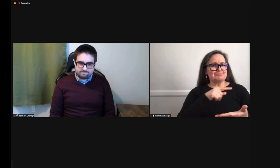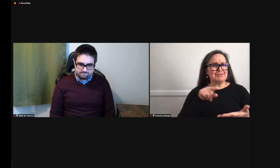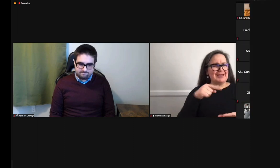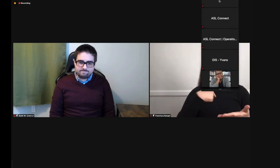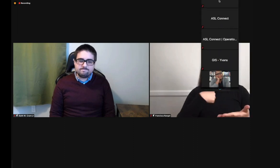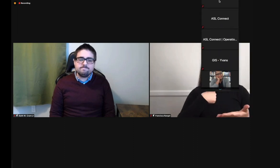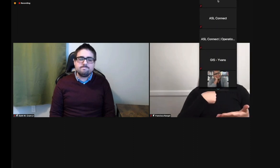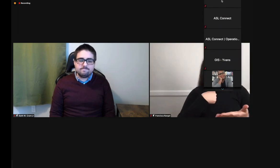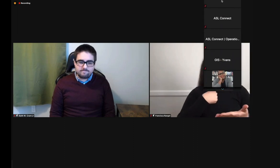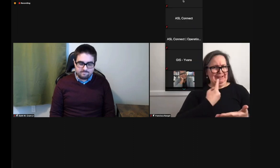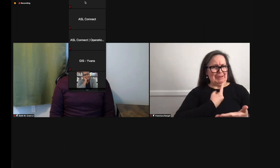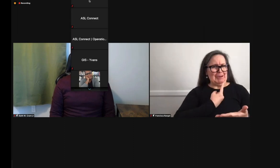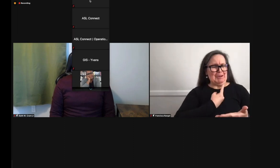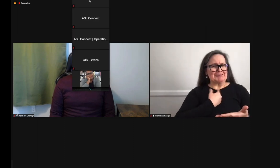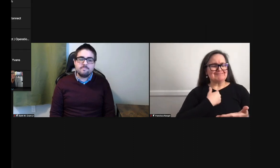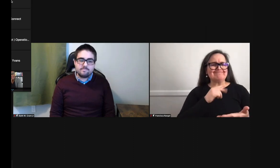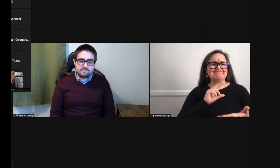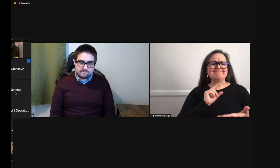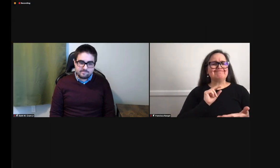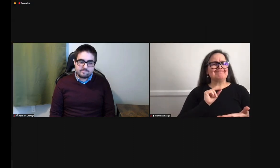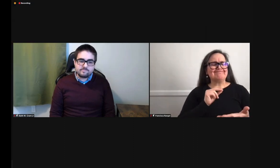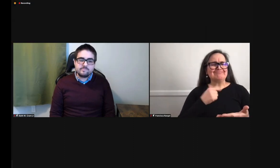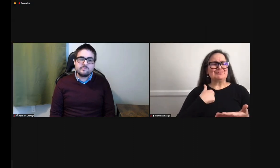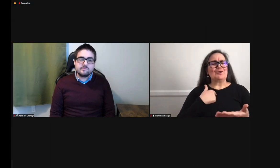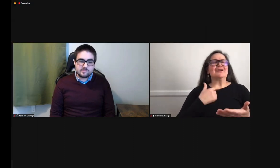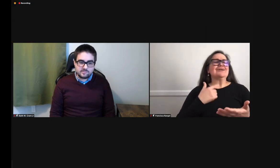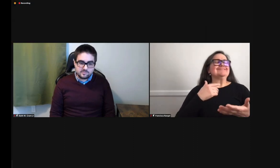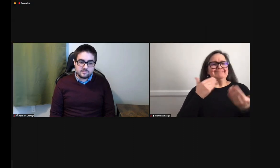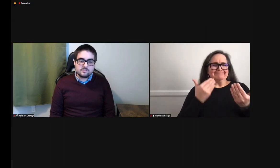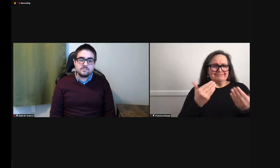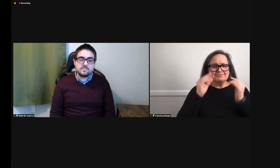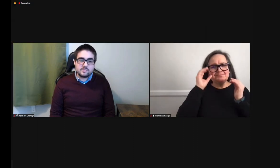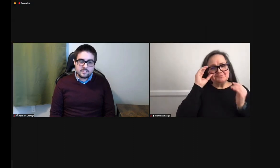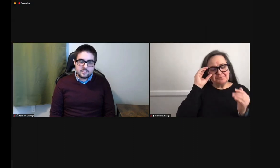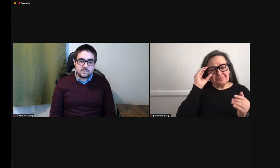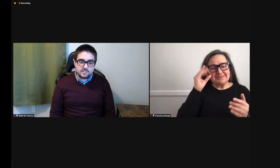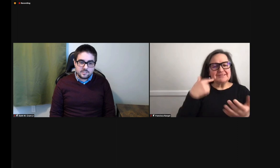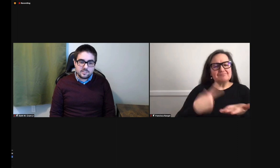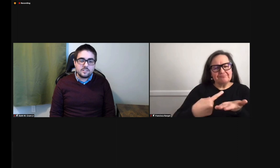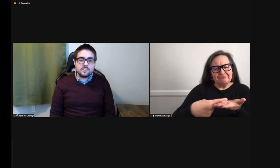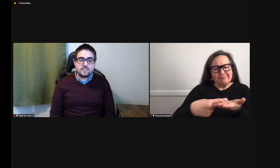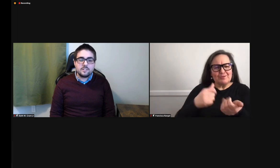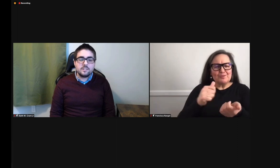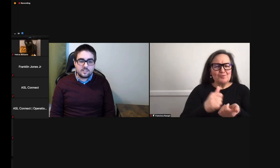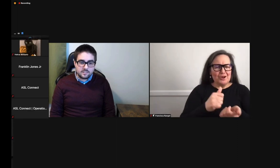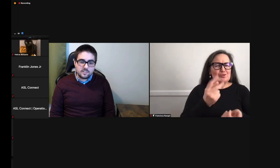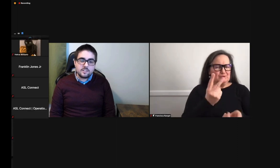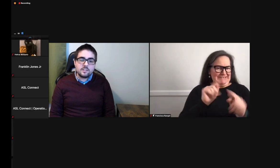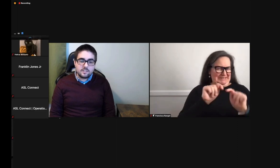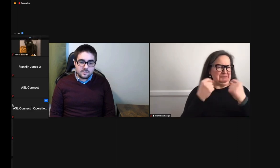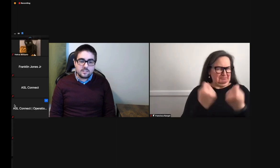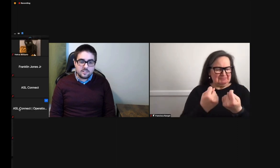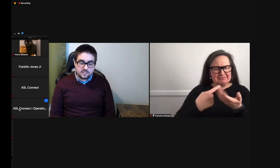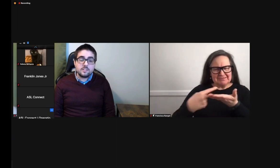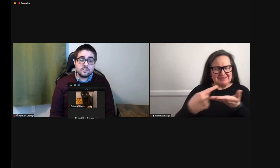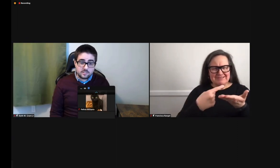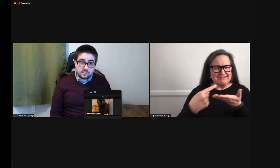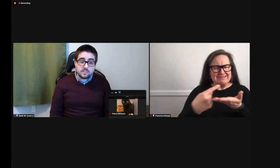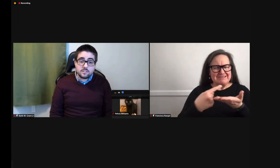the resurgence of Black Lives Matter. I realized that I could not only take this by myself. So, I engaged in discussion with